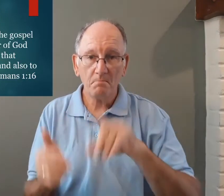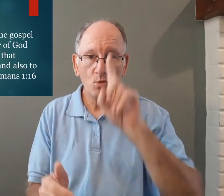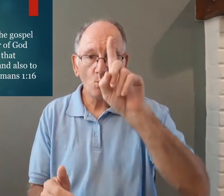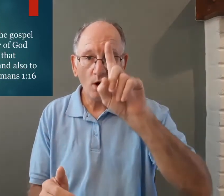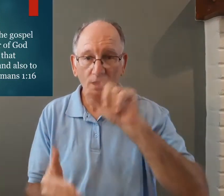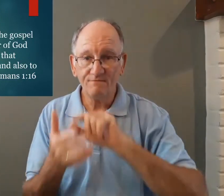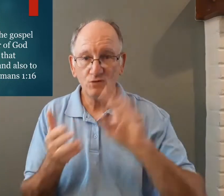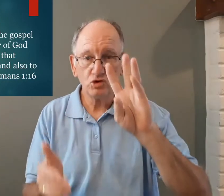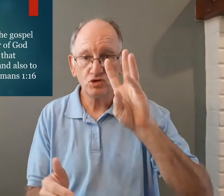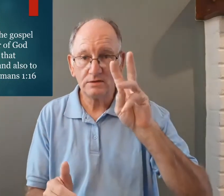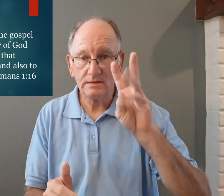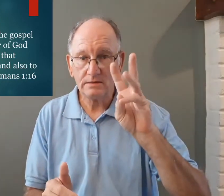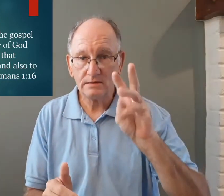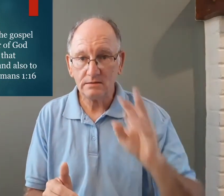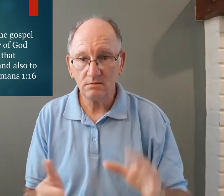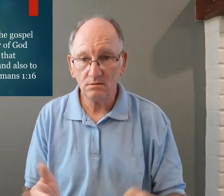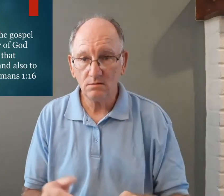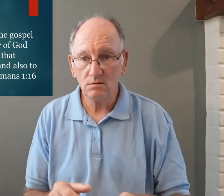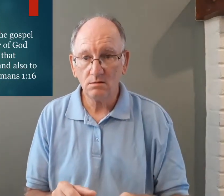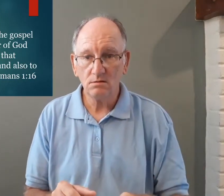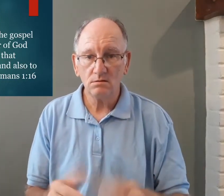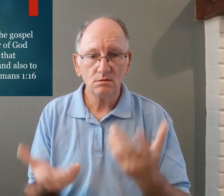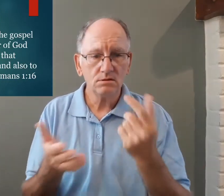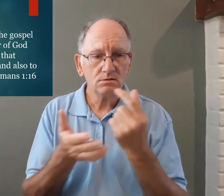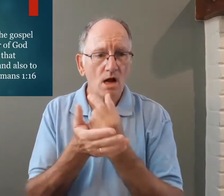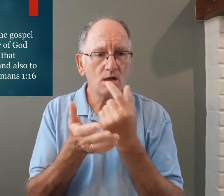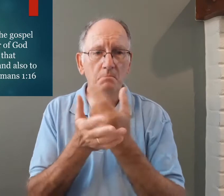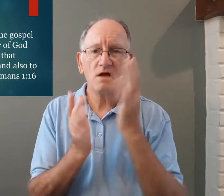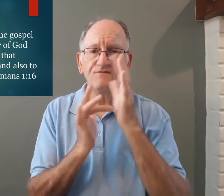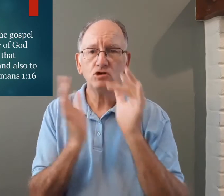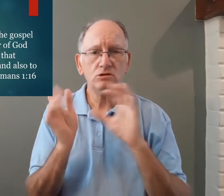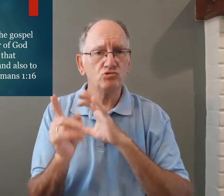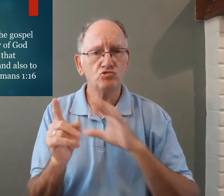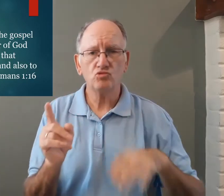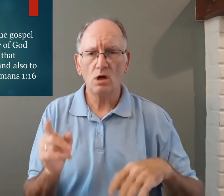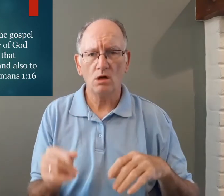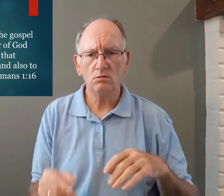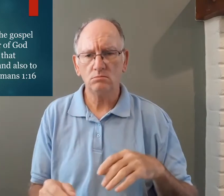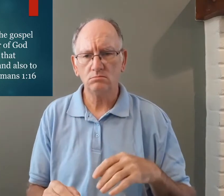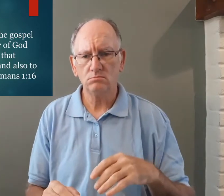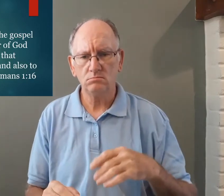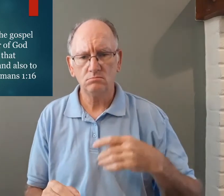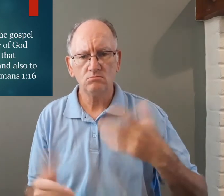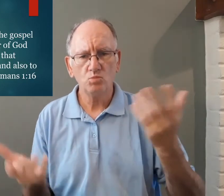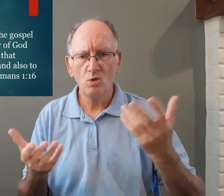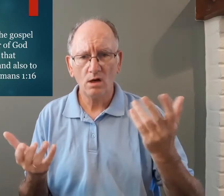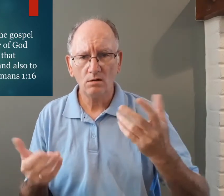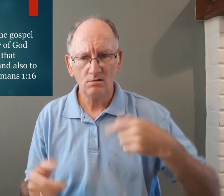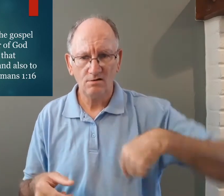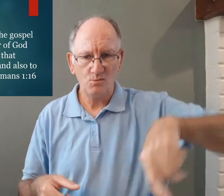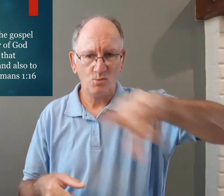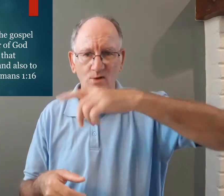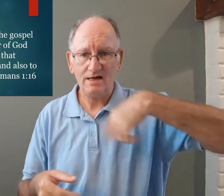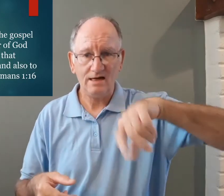there's another verse in Romans chapter 1 verse 16 says that talks about the gospel of Christ